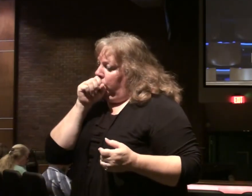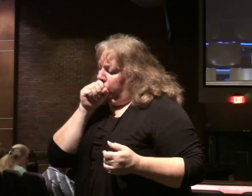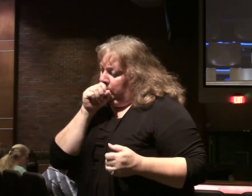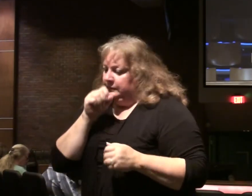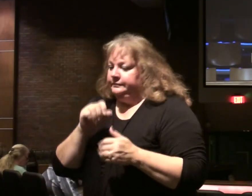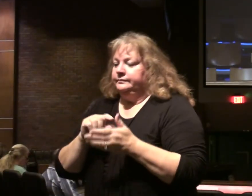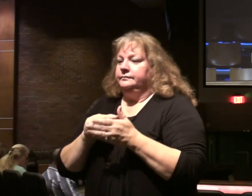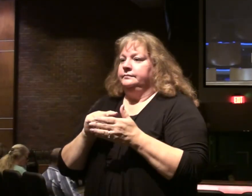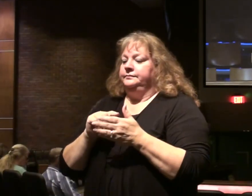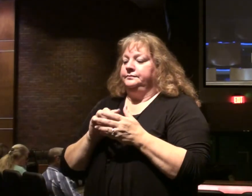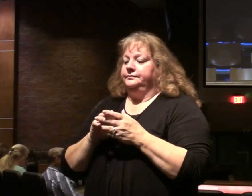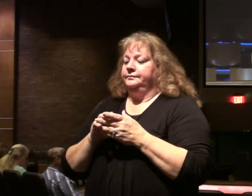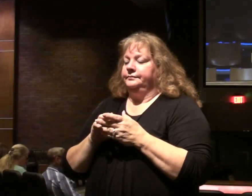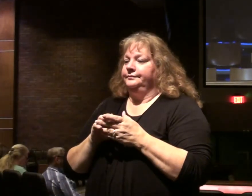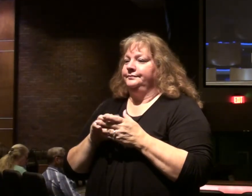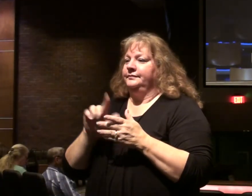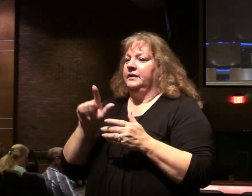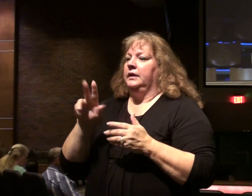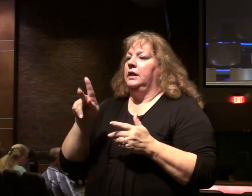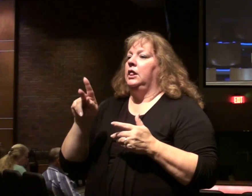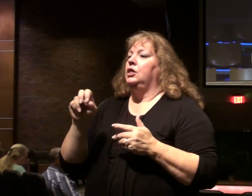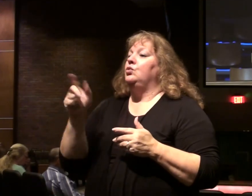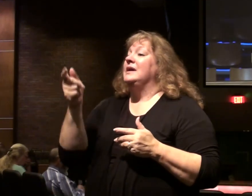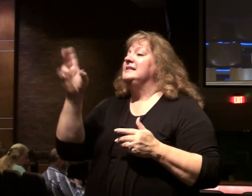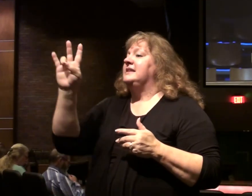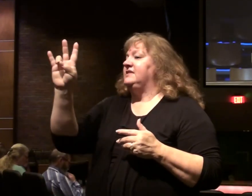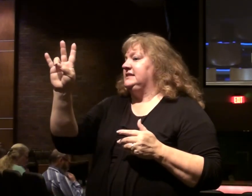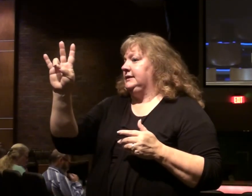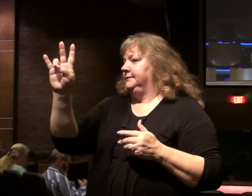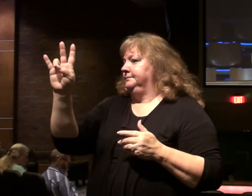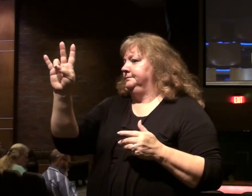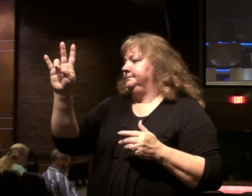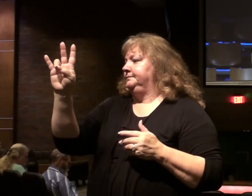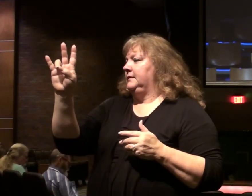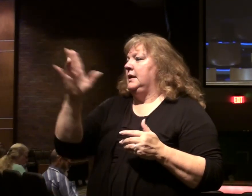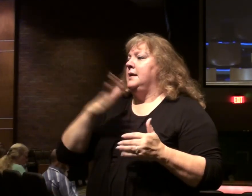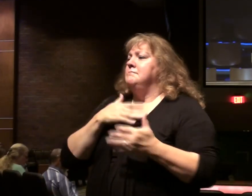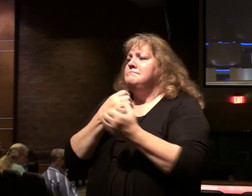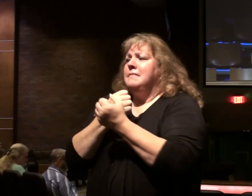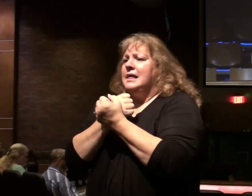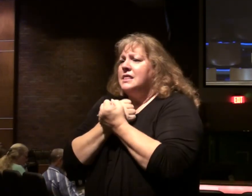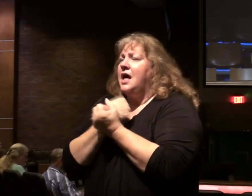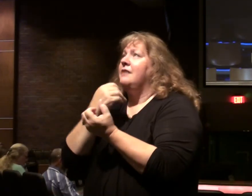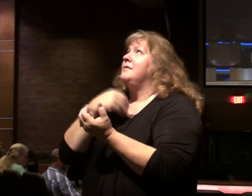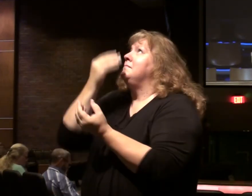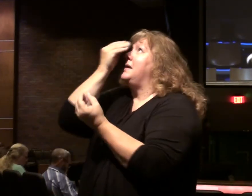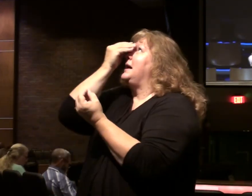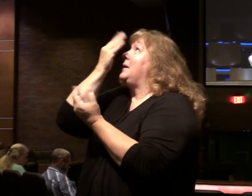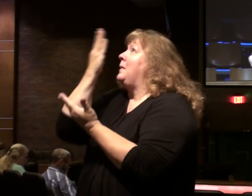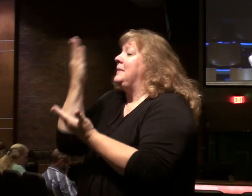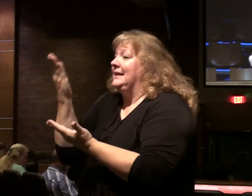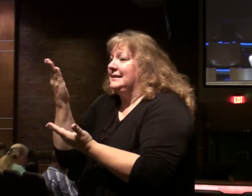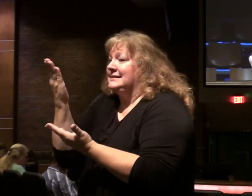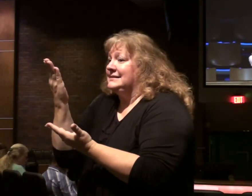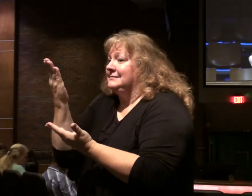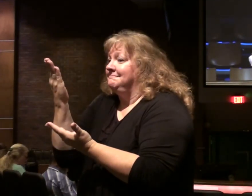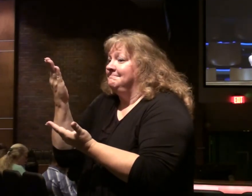look back. To Luke 14. Turn to Luke 17. Our love. And our obedience to the Lord. It can't be.